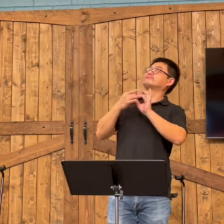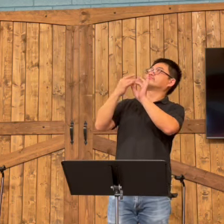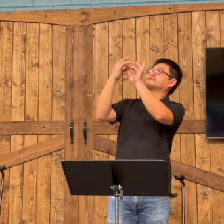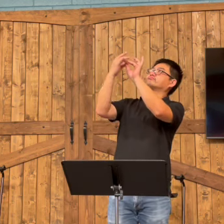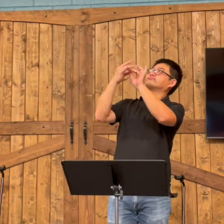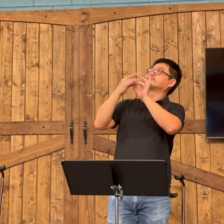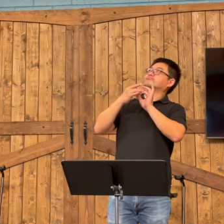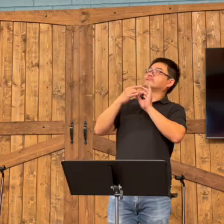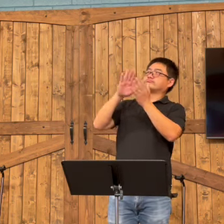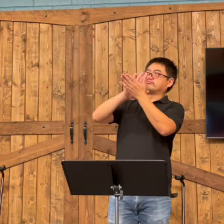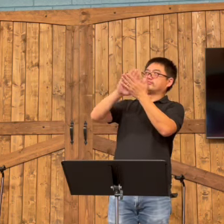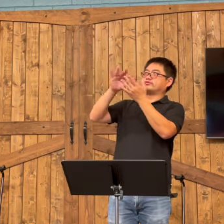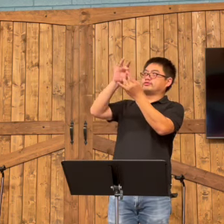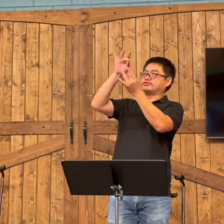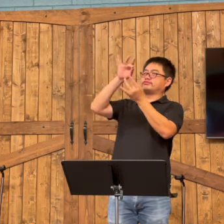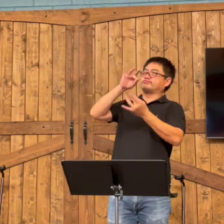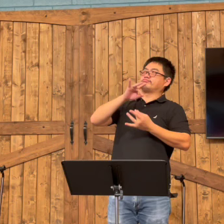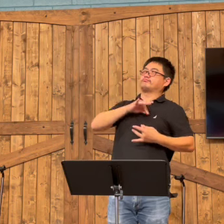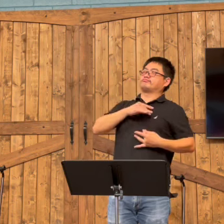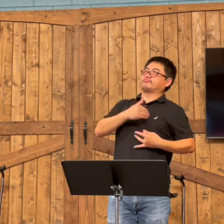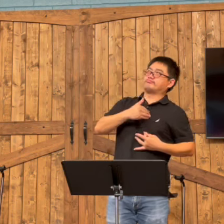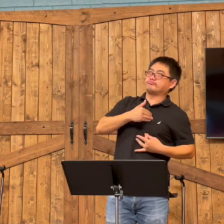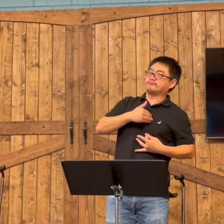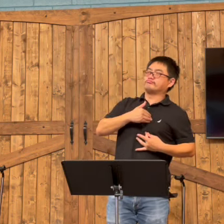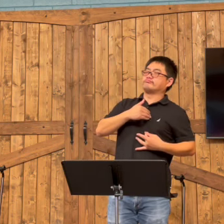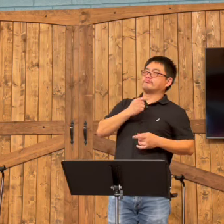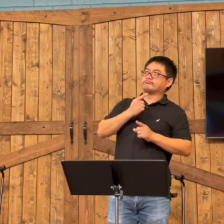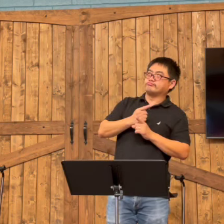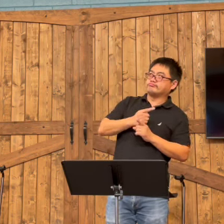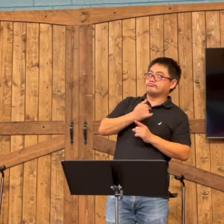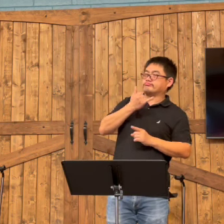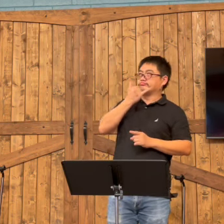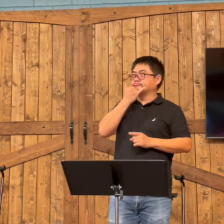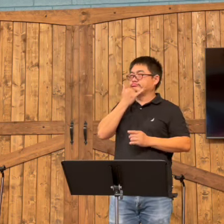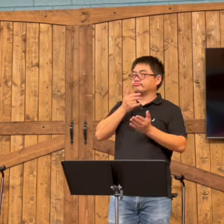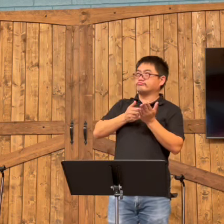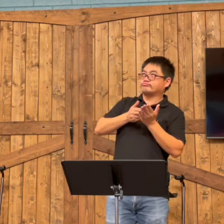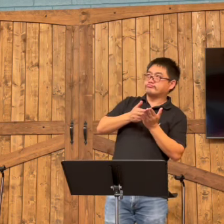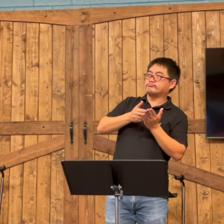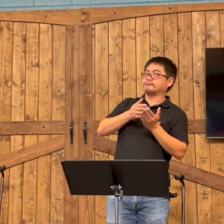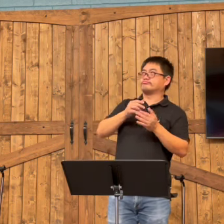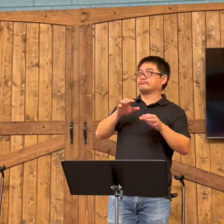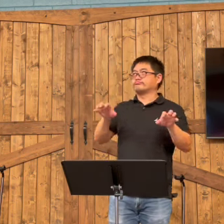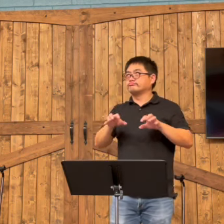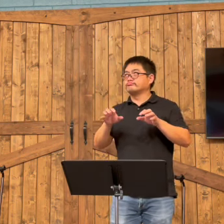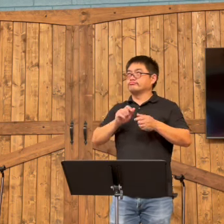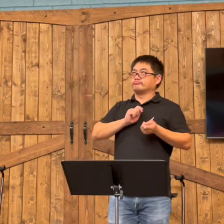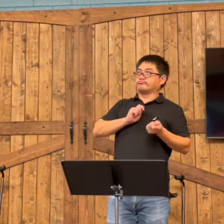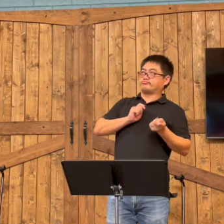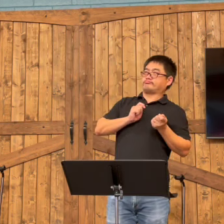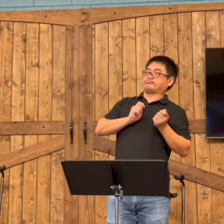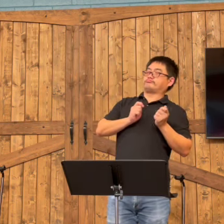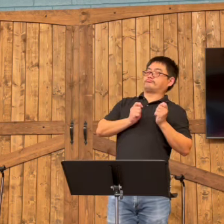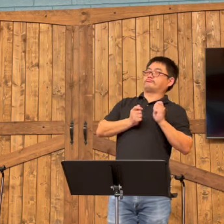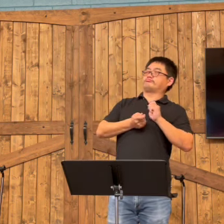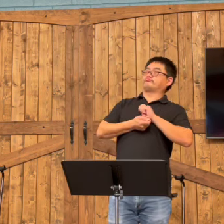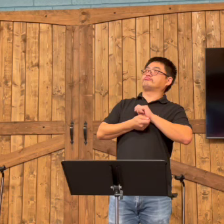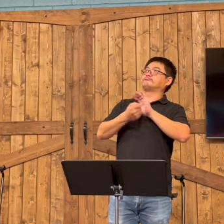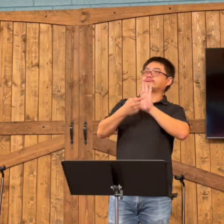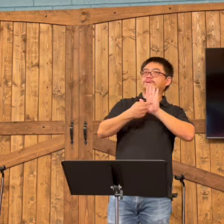But as we abide in you. Your Holy Spirit is inside of us. Telling us the truth. Helping us to